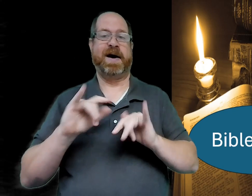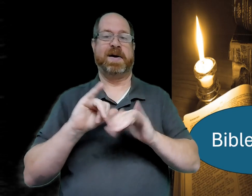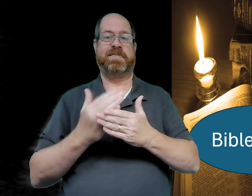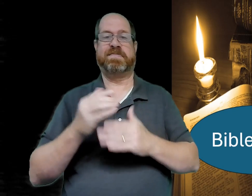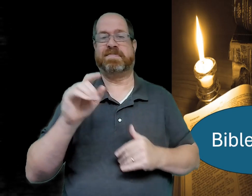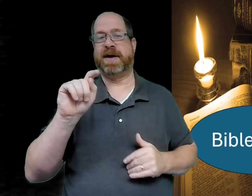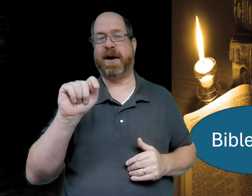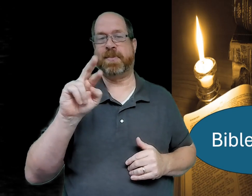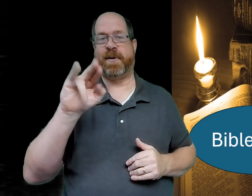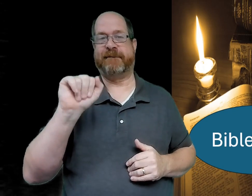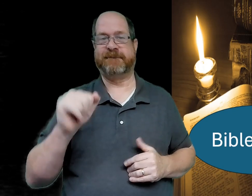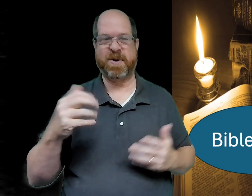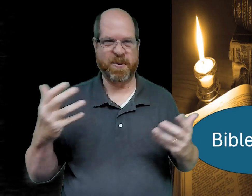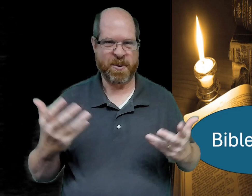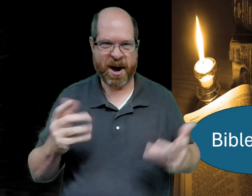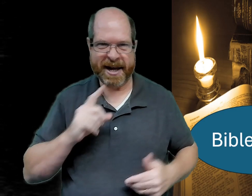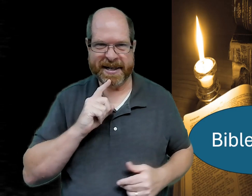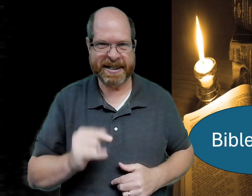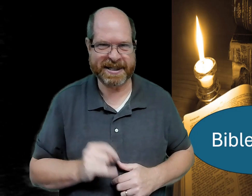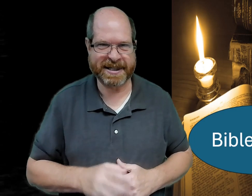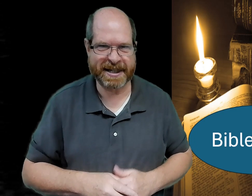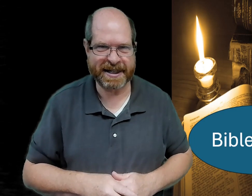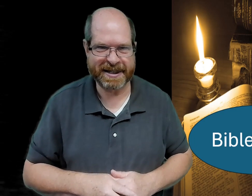now bible trivia what could it be